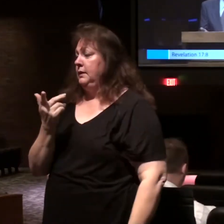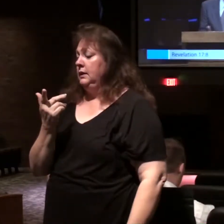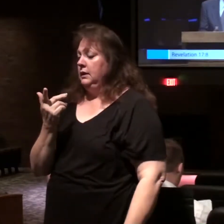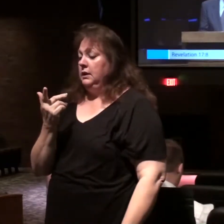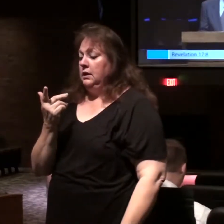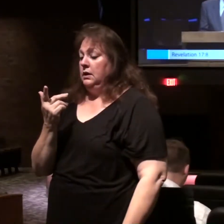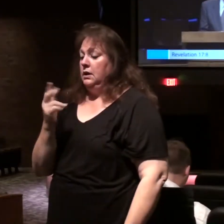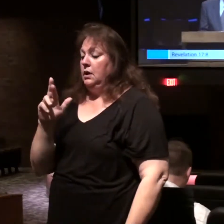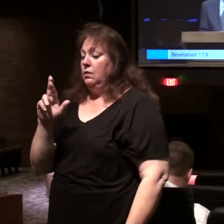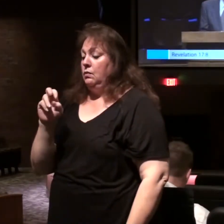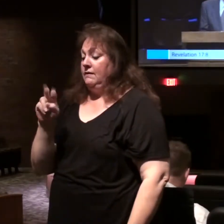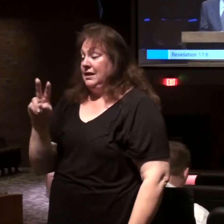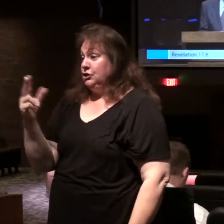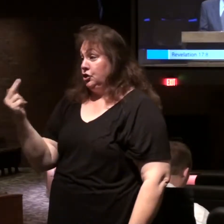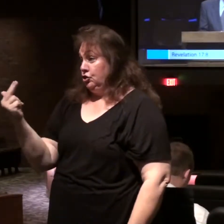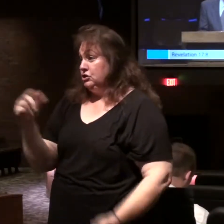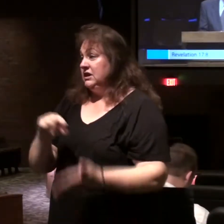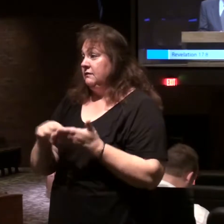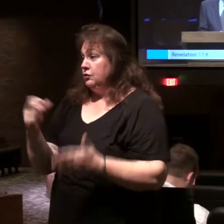while we're here at chapter 13.